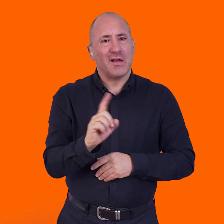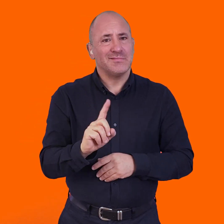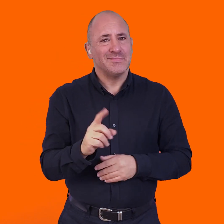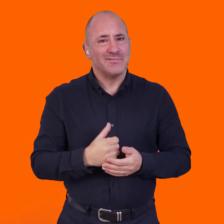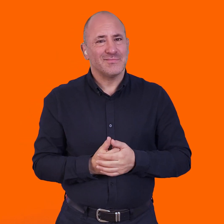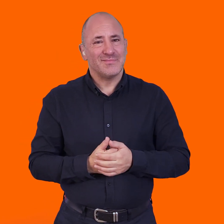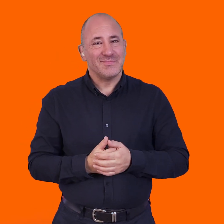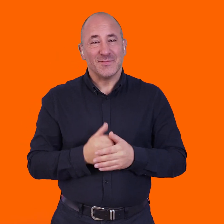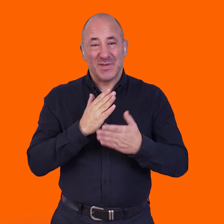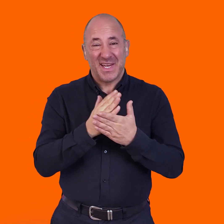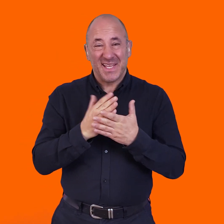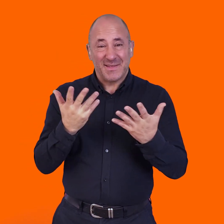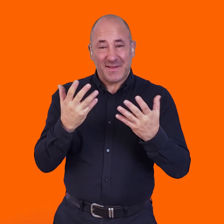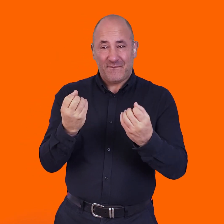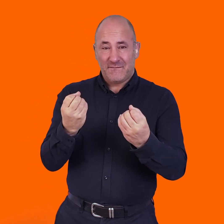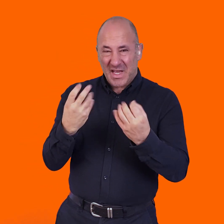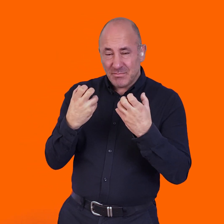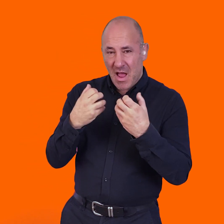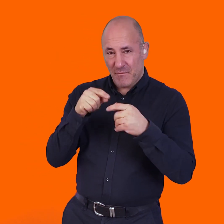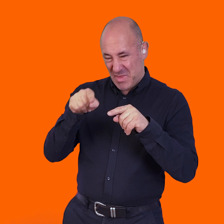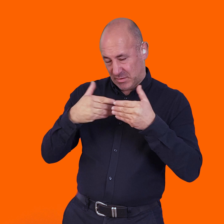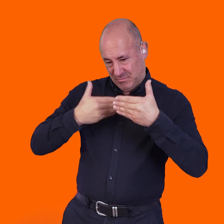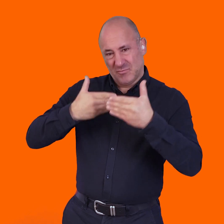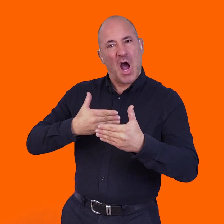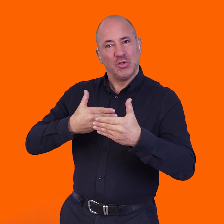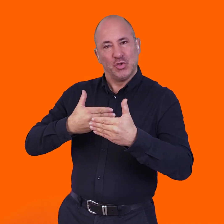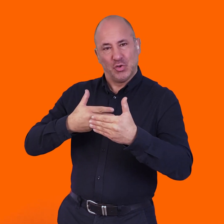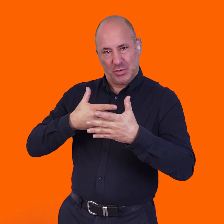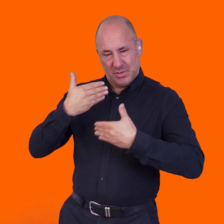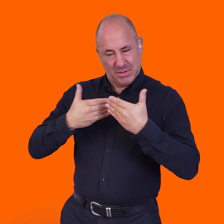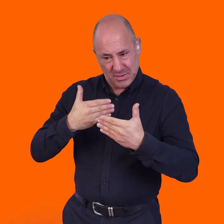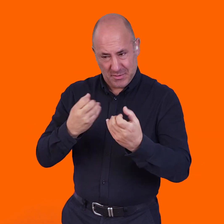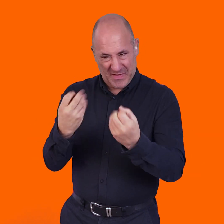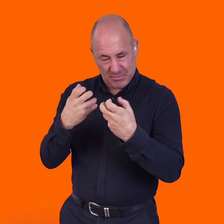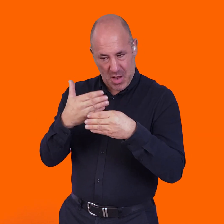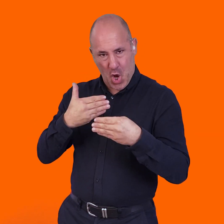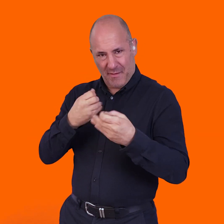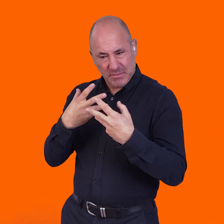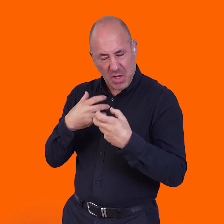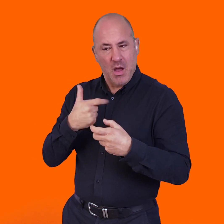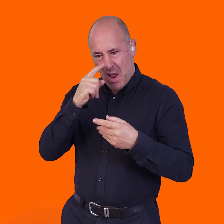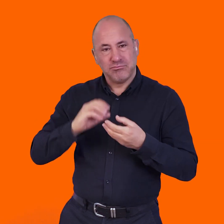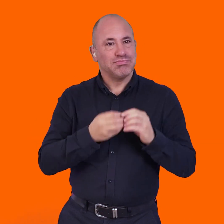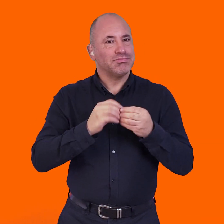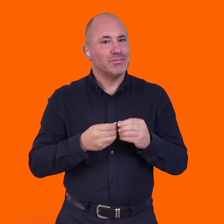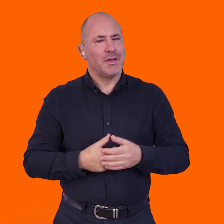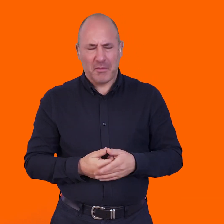it's also having feedback from, you know, it's kind of getting the feedback at that stage. Yeah,